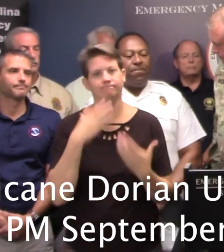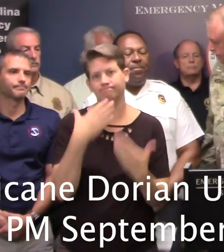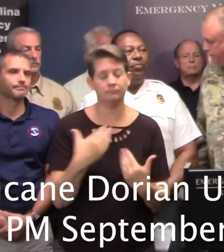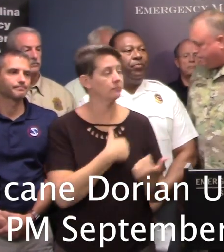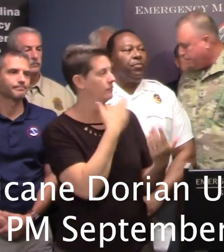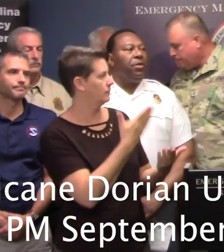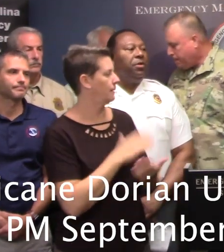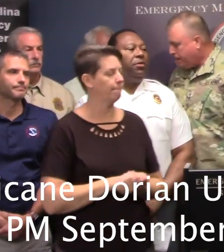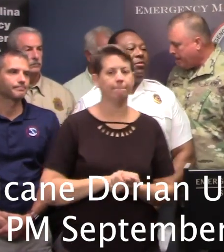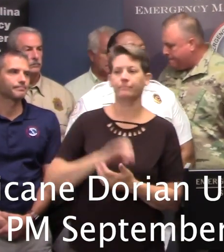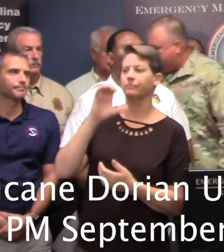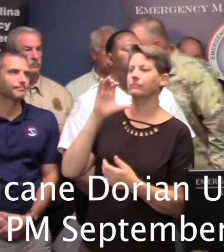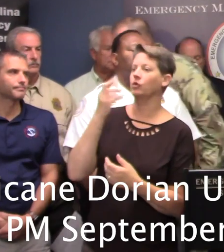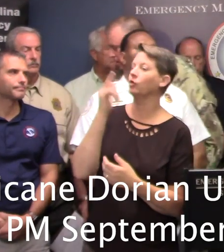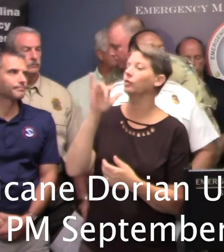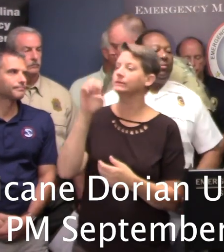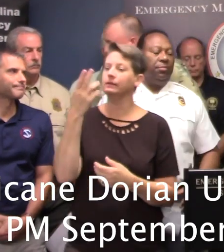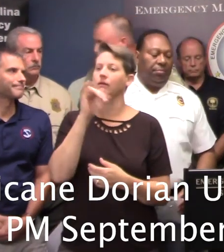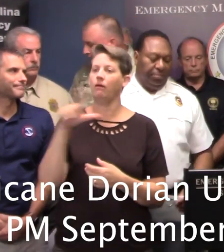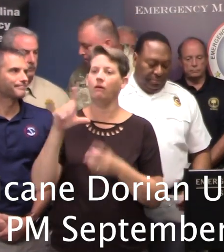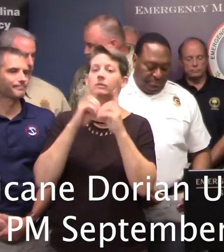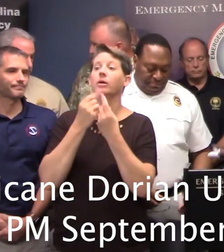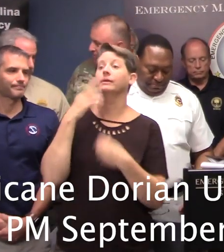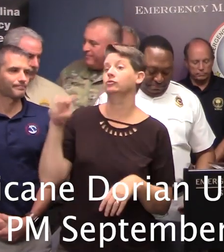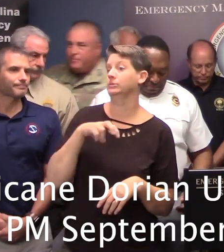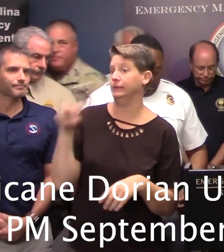Thank you. you. Christy Hall, Secretary of Department of Transportation. Please.